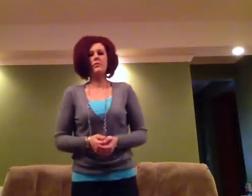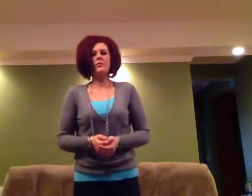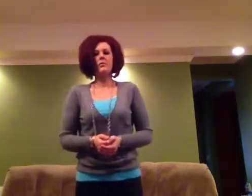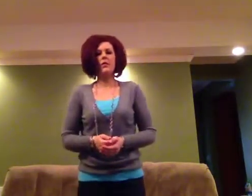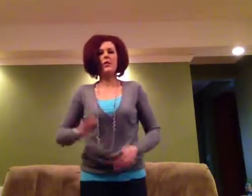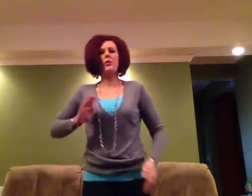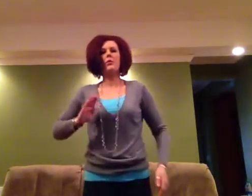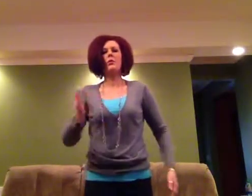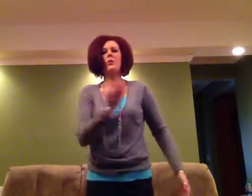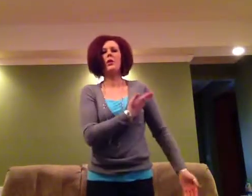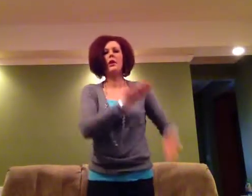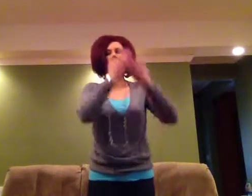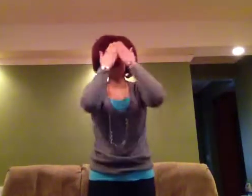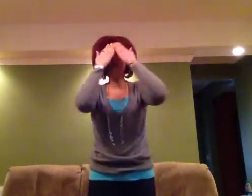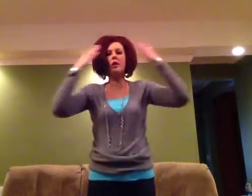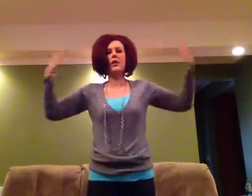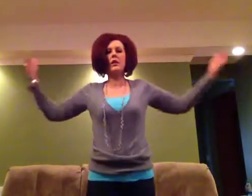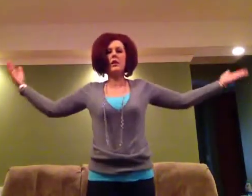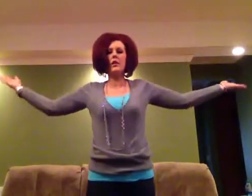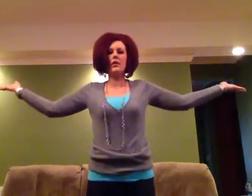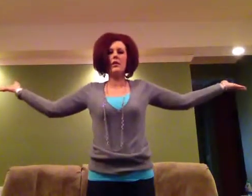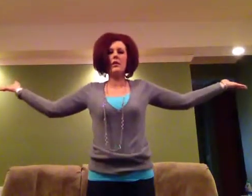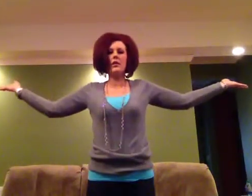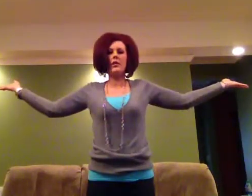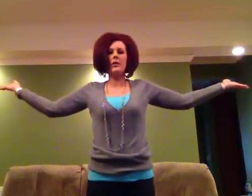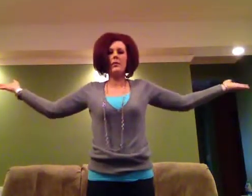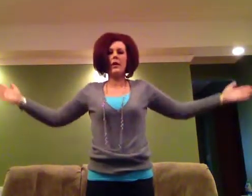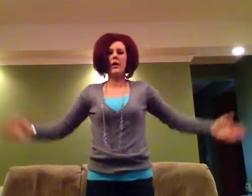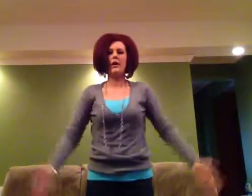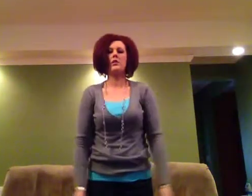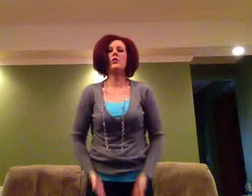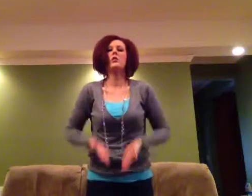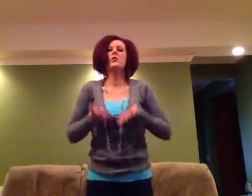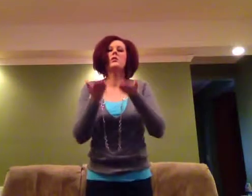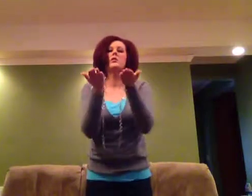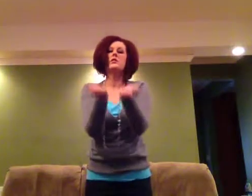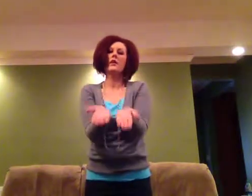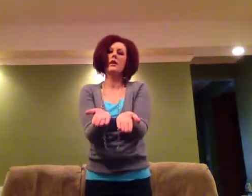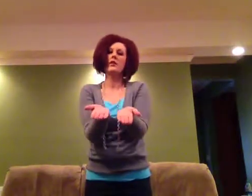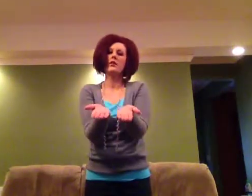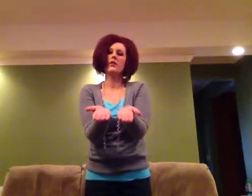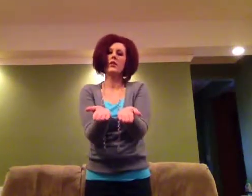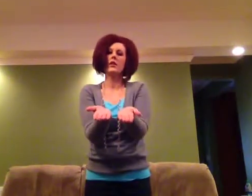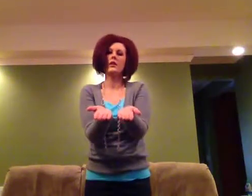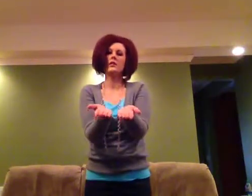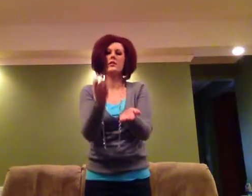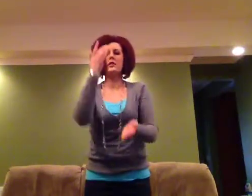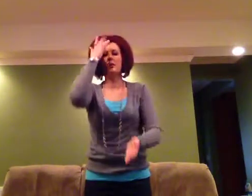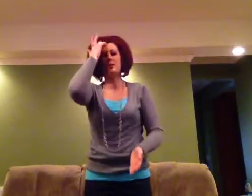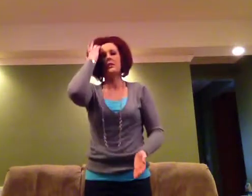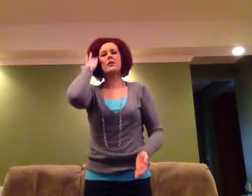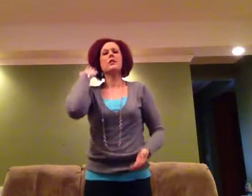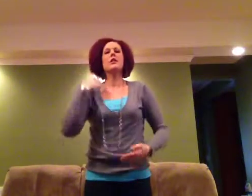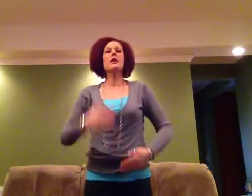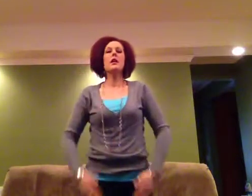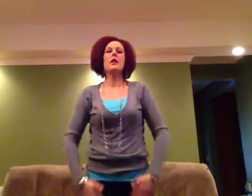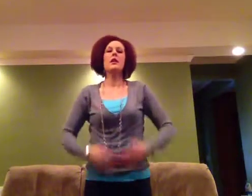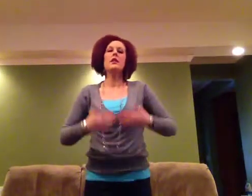We are healed by the most satisfied. Remember